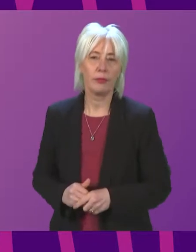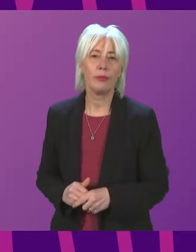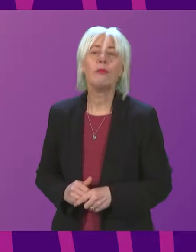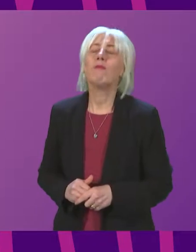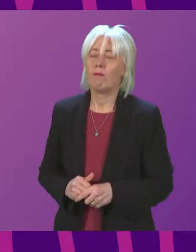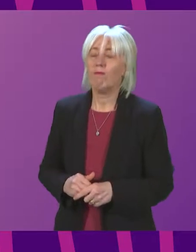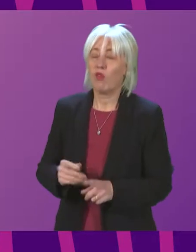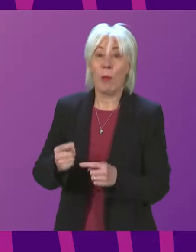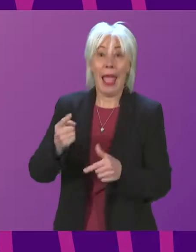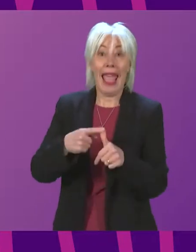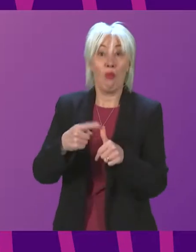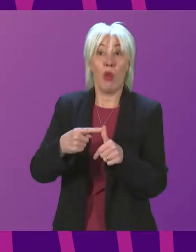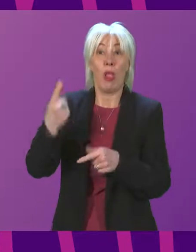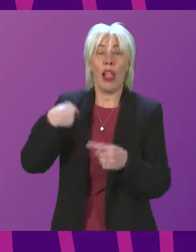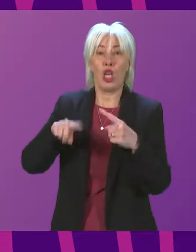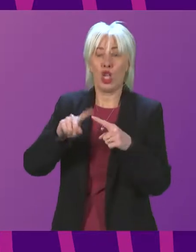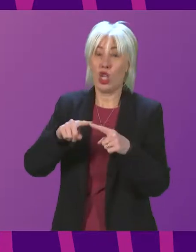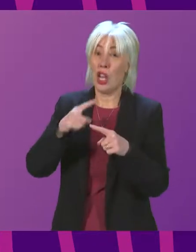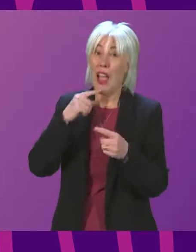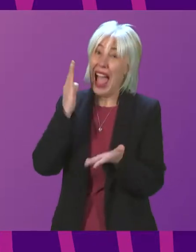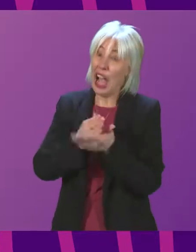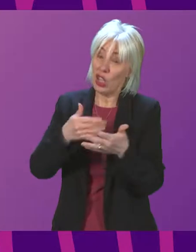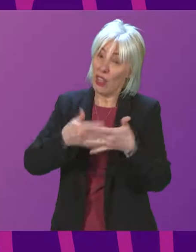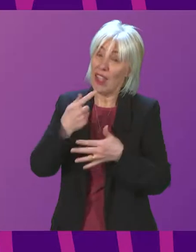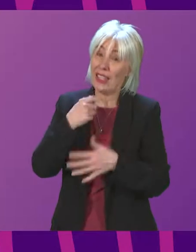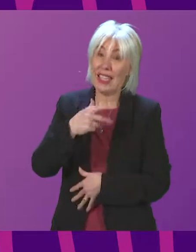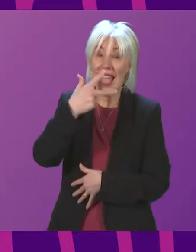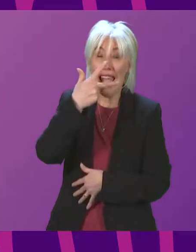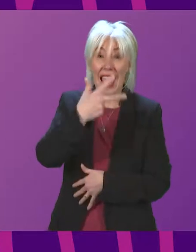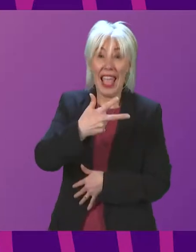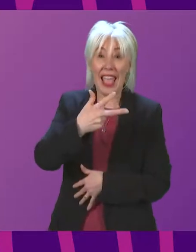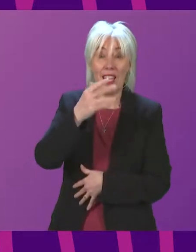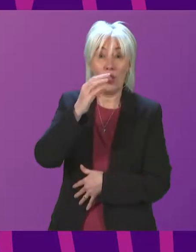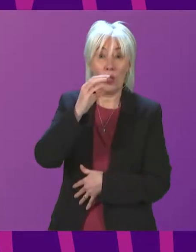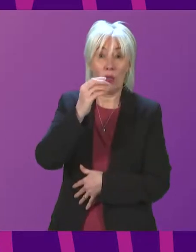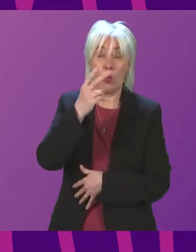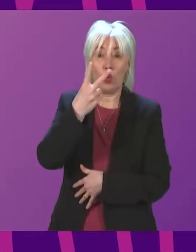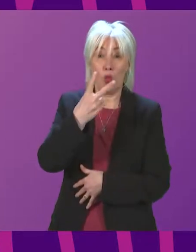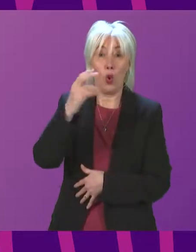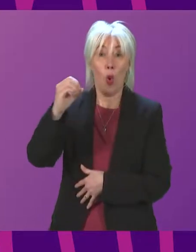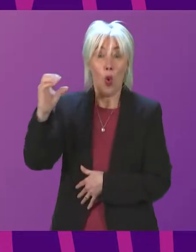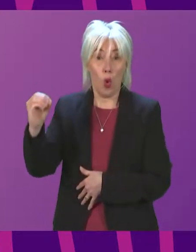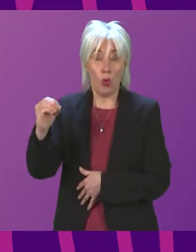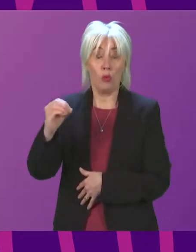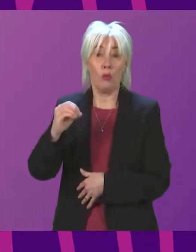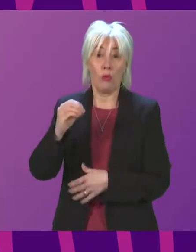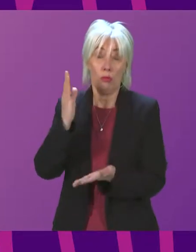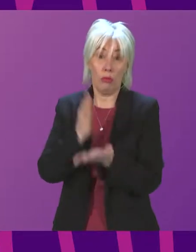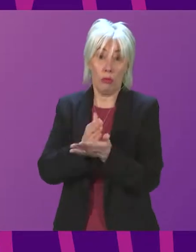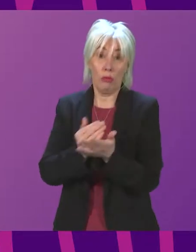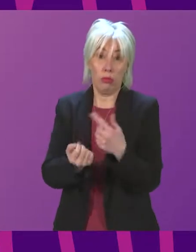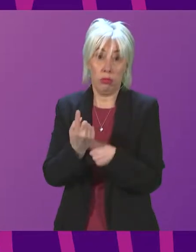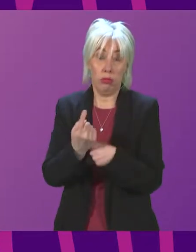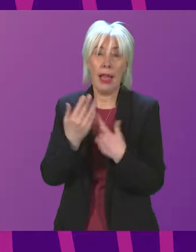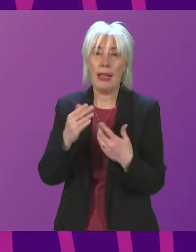Since April last year, latest figures actually show that there have been 8,200 such incidents. We are now on track to